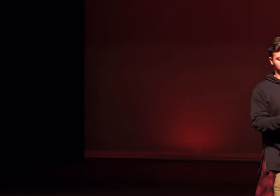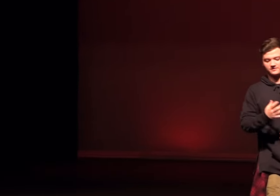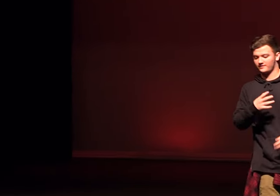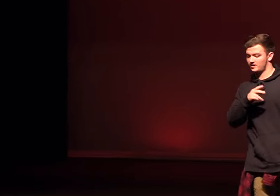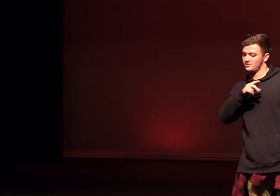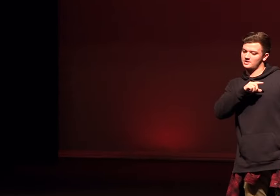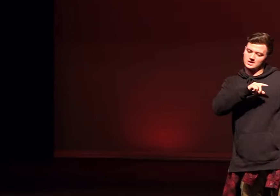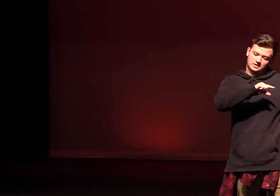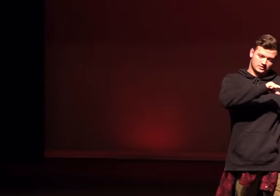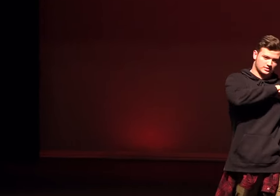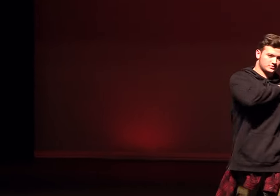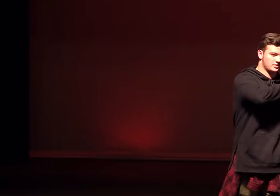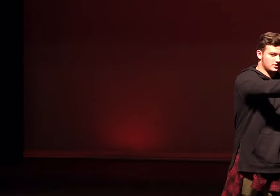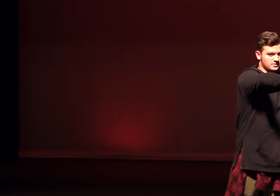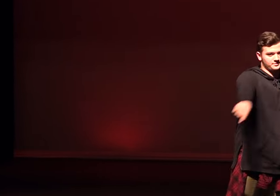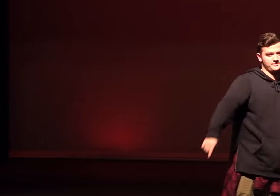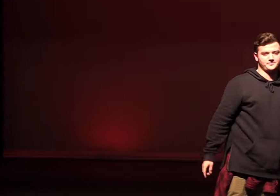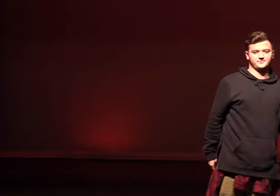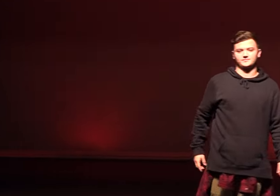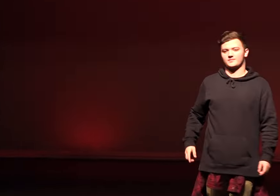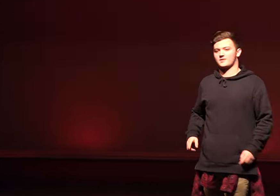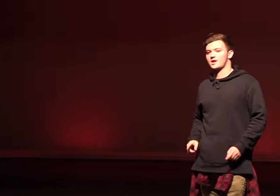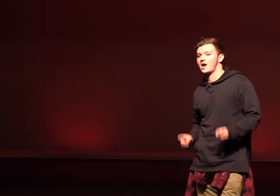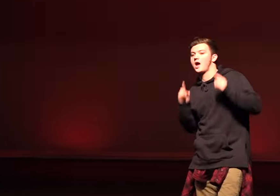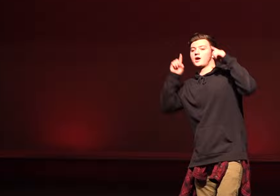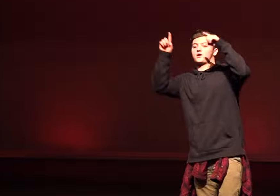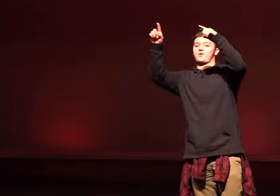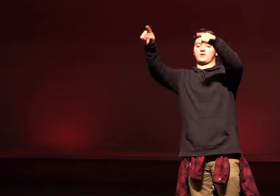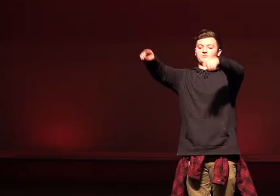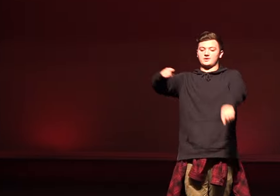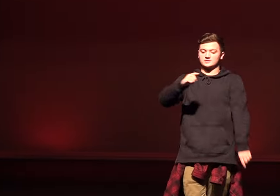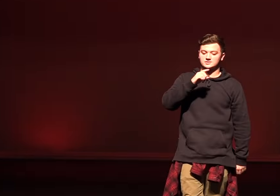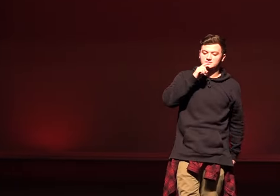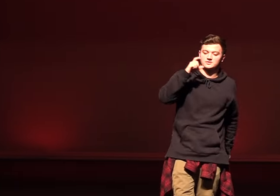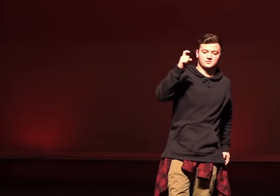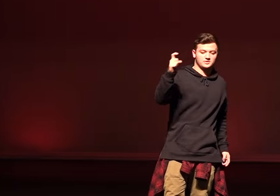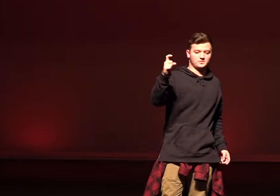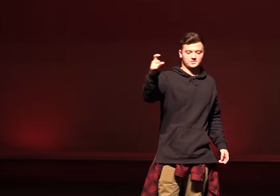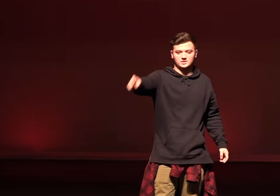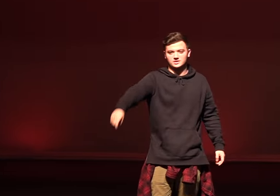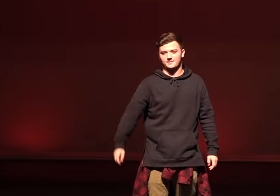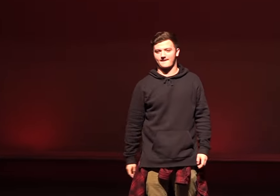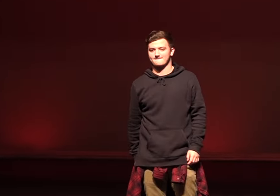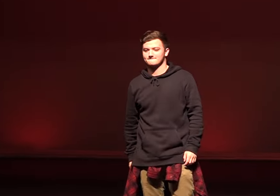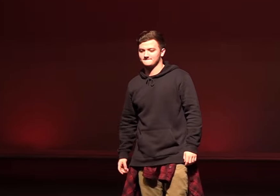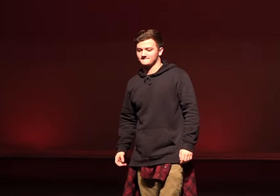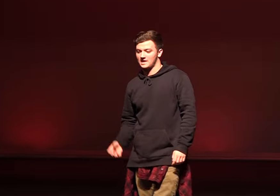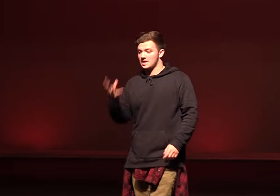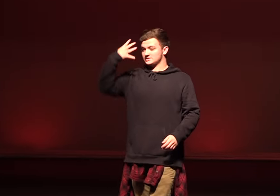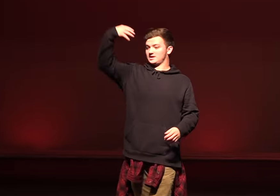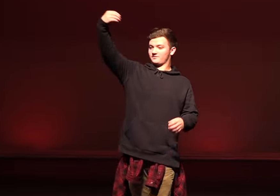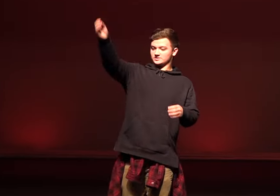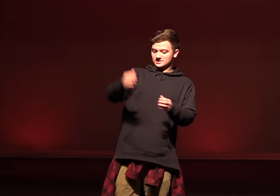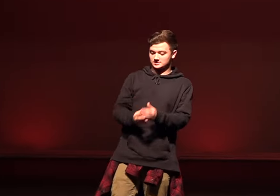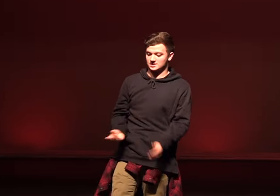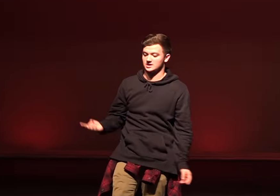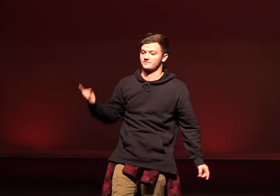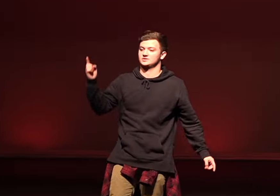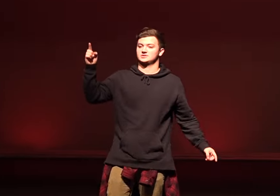me feel like I did you wrong Going places where you don't belong Ever since I left the